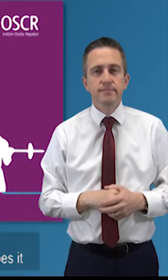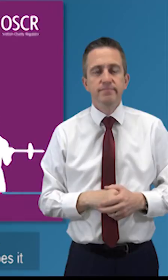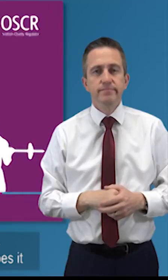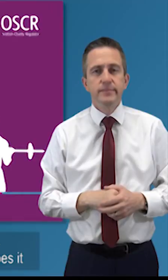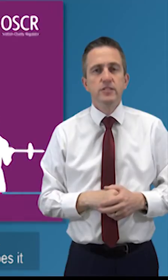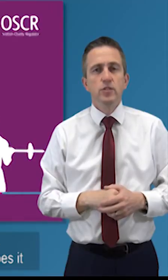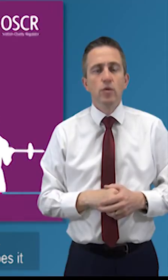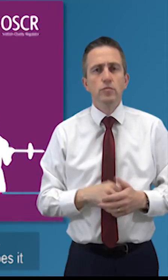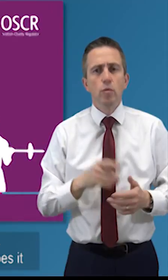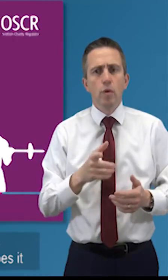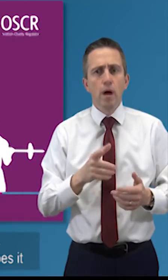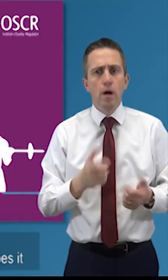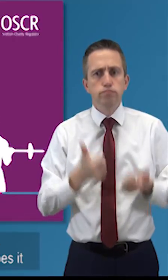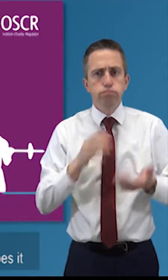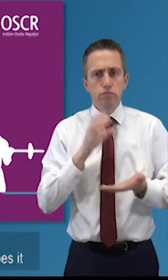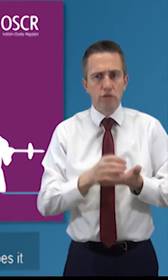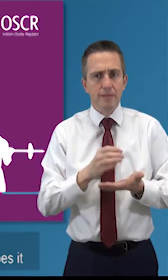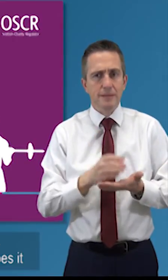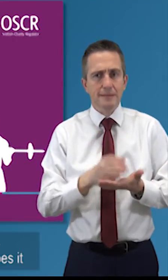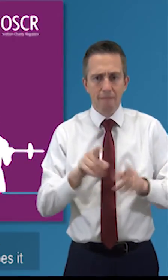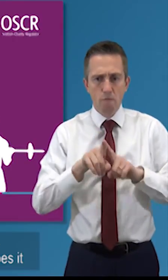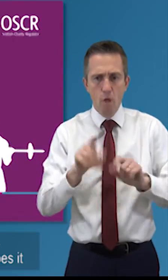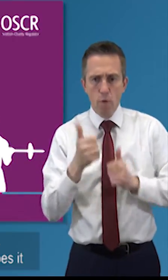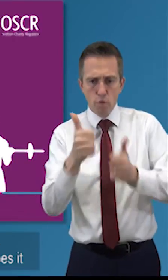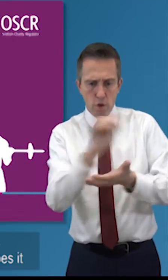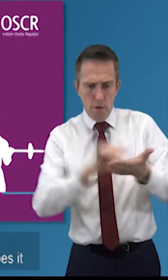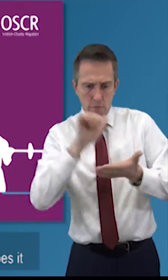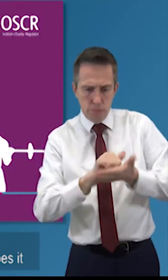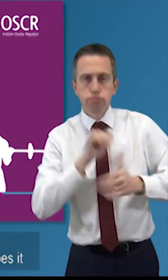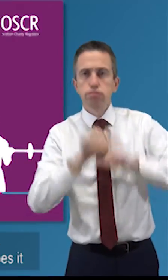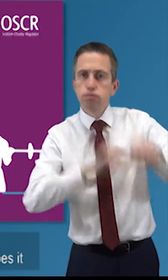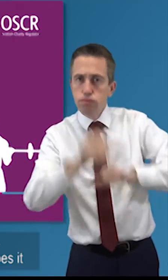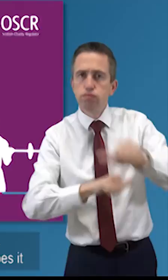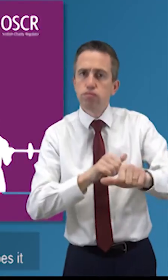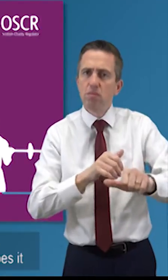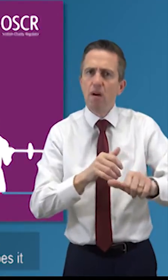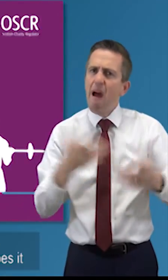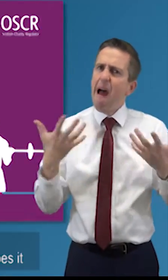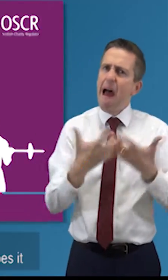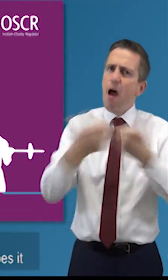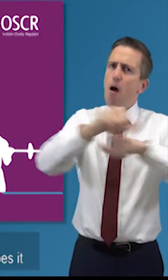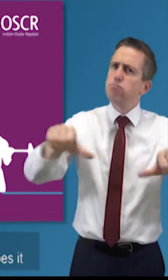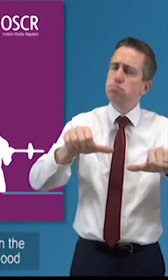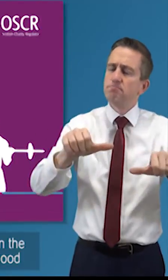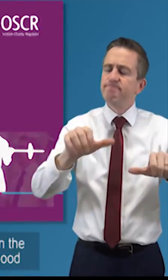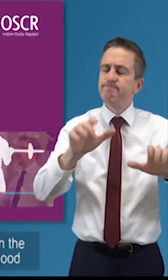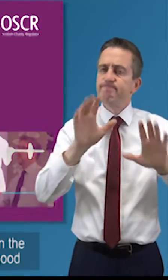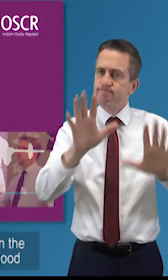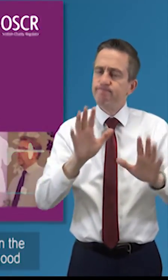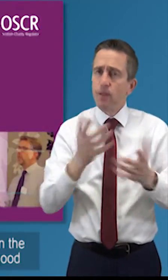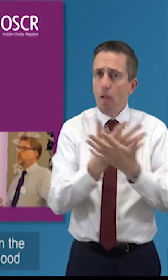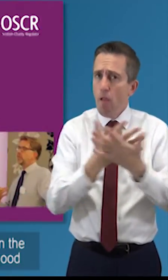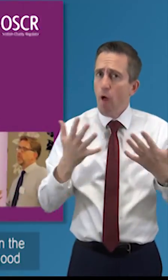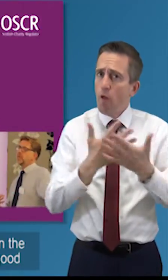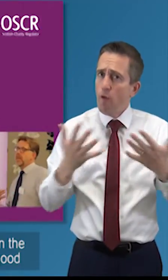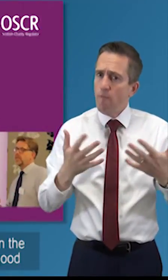a resilient charity applies good governance that's a reasonably easy thing to say uh what does it mean well there's been